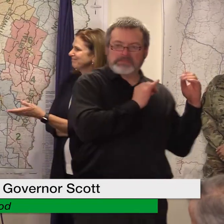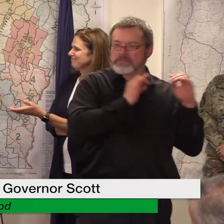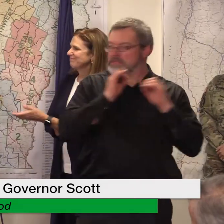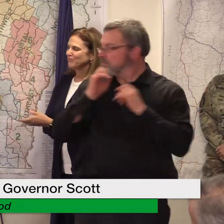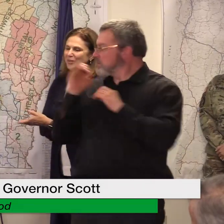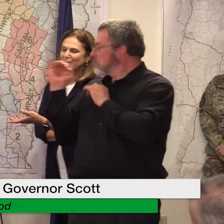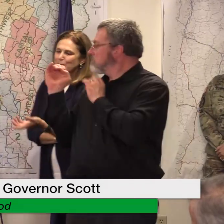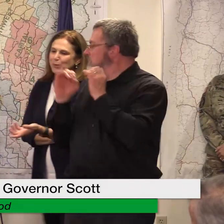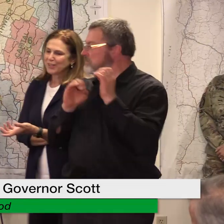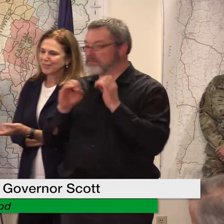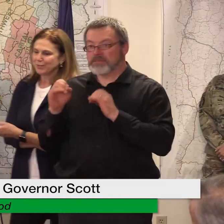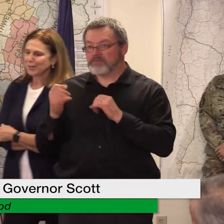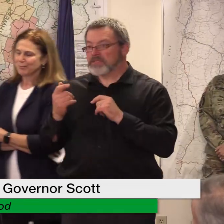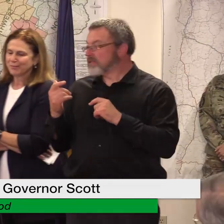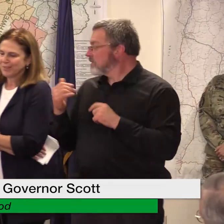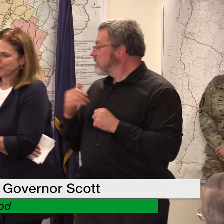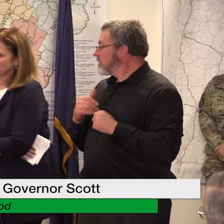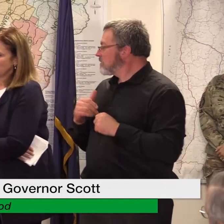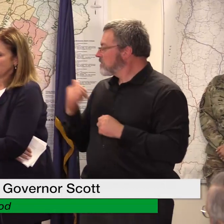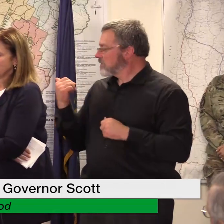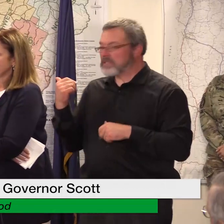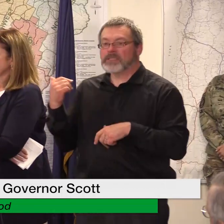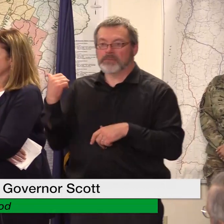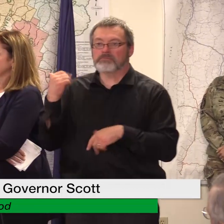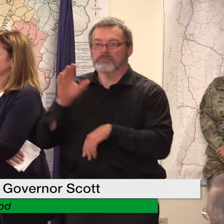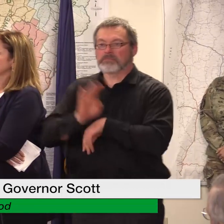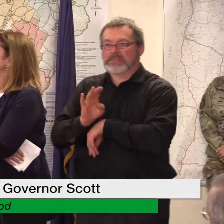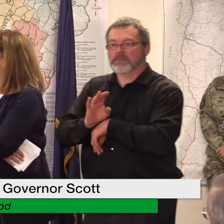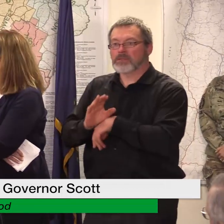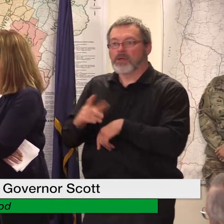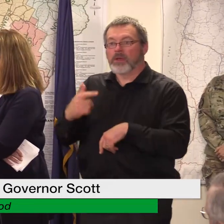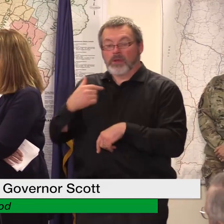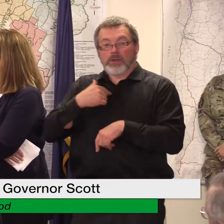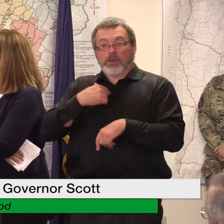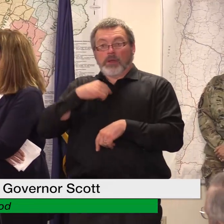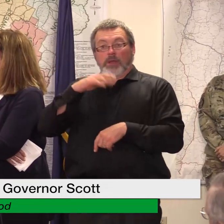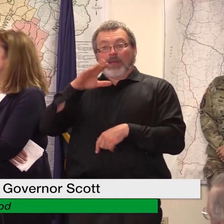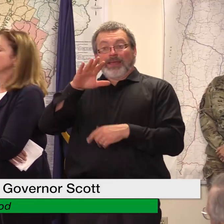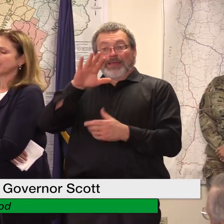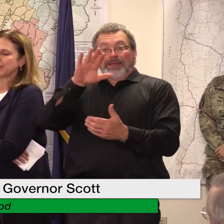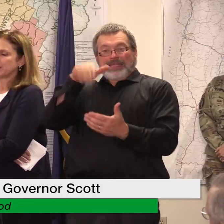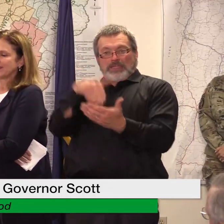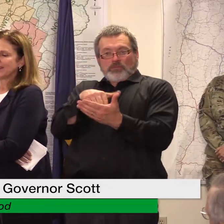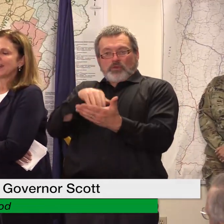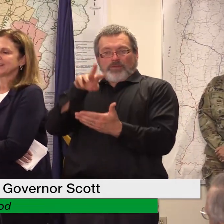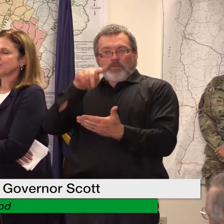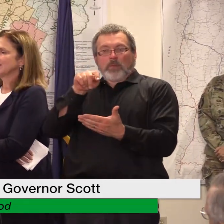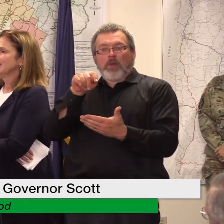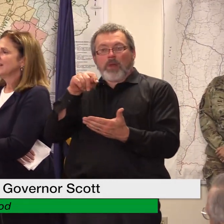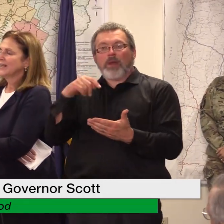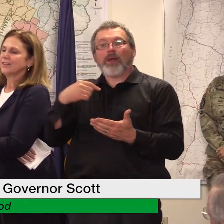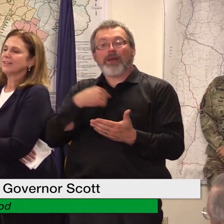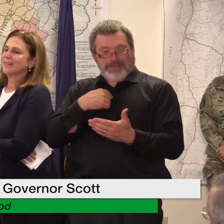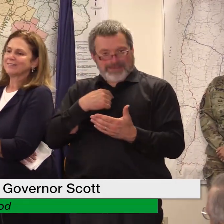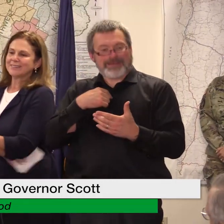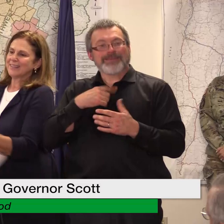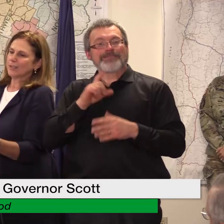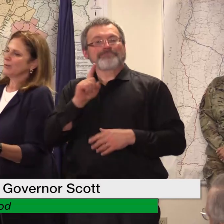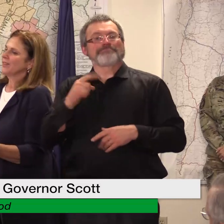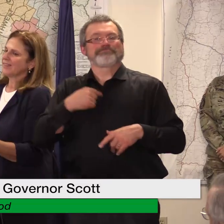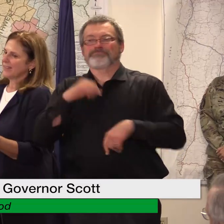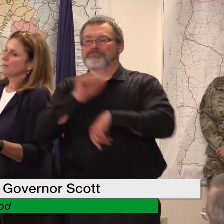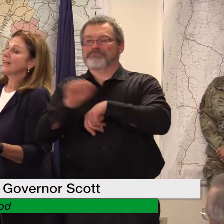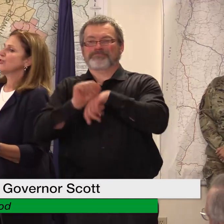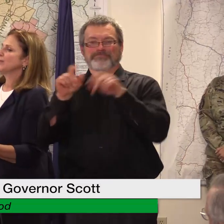we had reports from central vermont that some people were posing as fema working for fema but they hadn't but i don't have